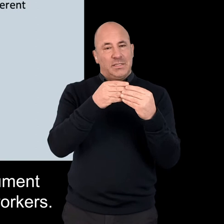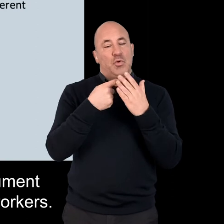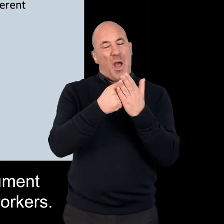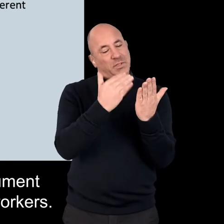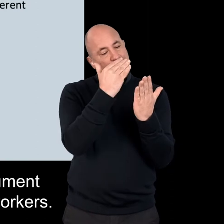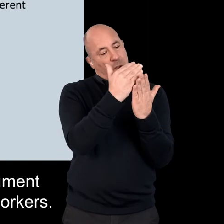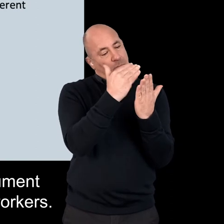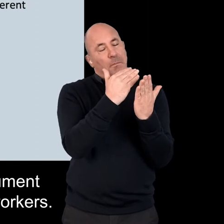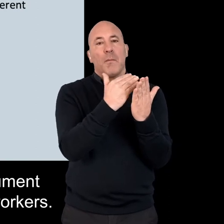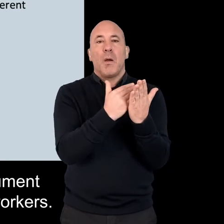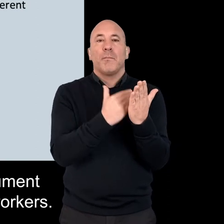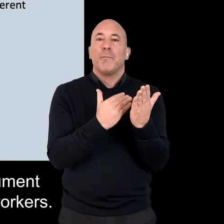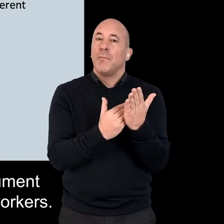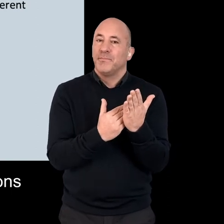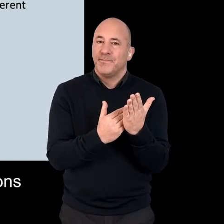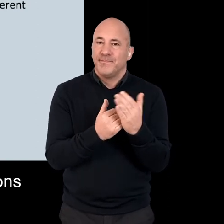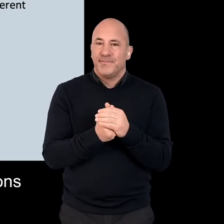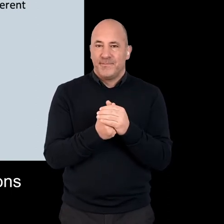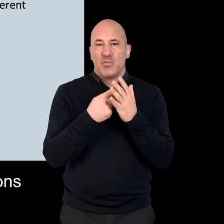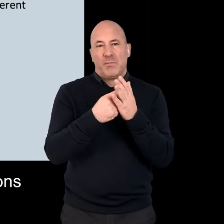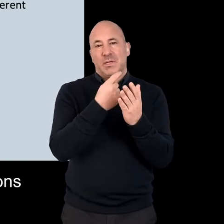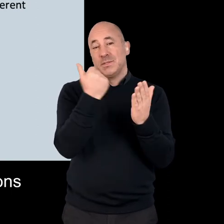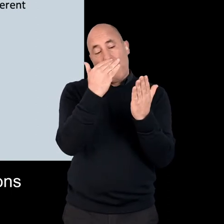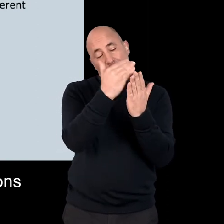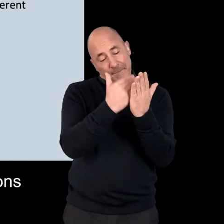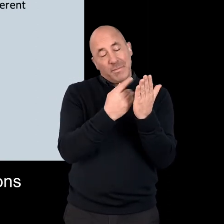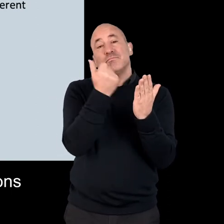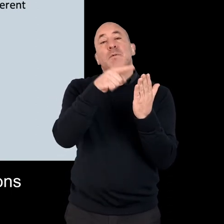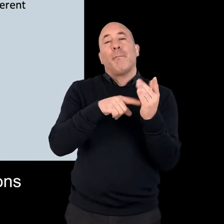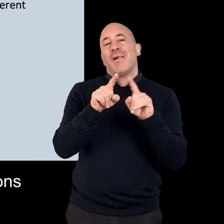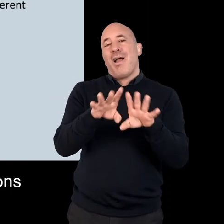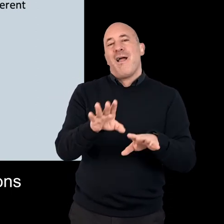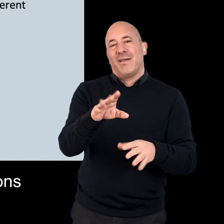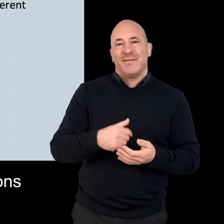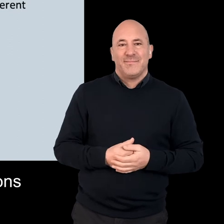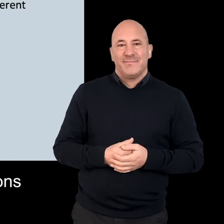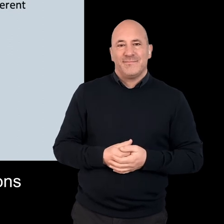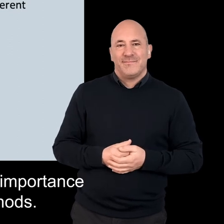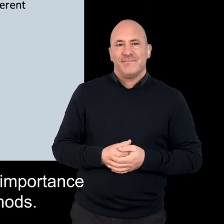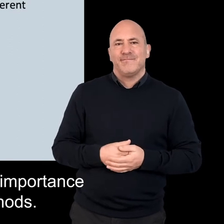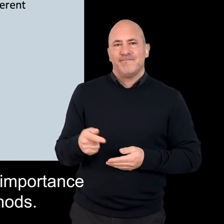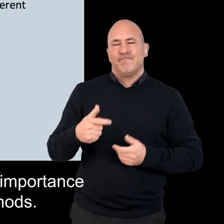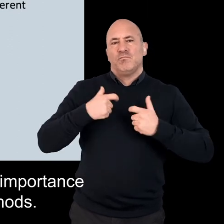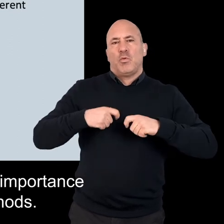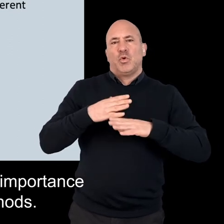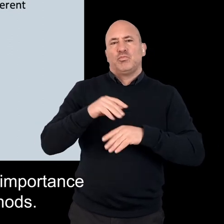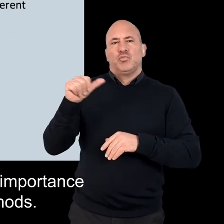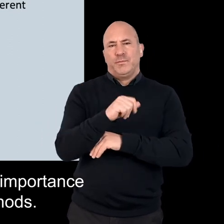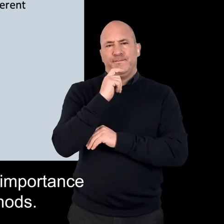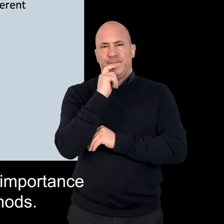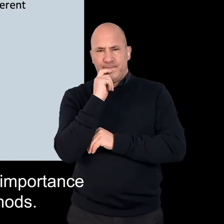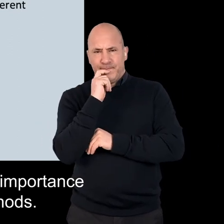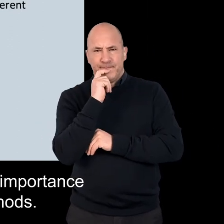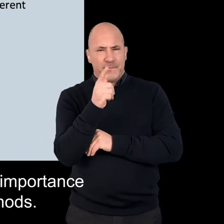with recommendations for social workers. Some of these recommendations and points include that social workers